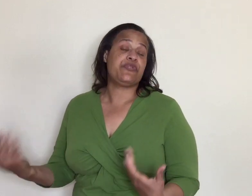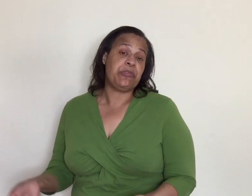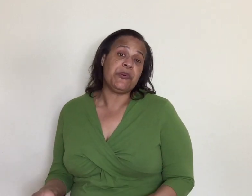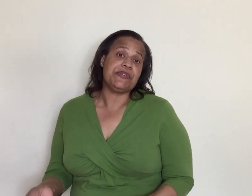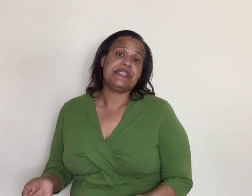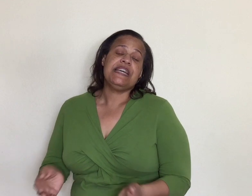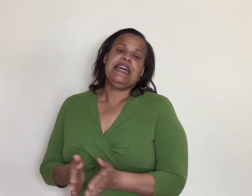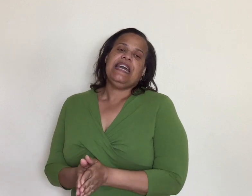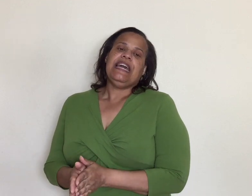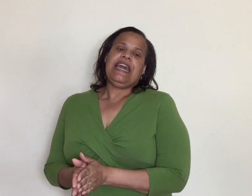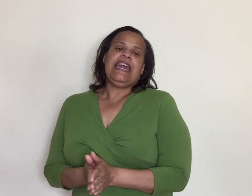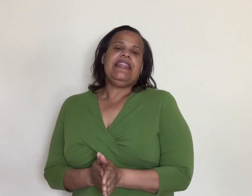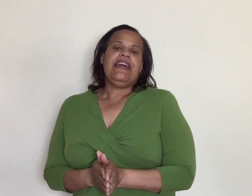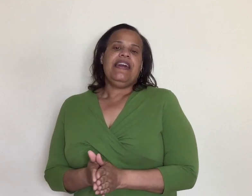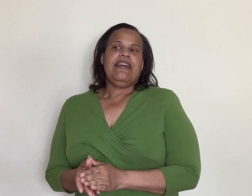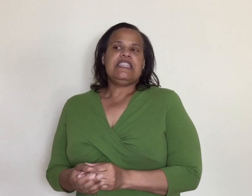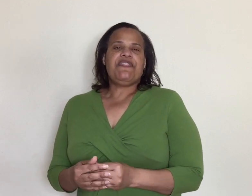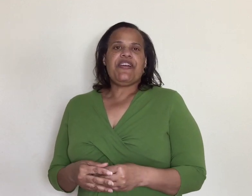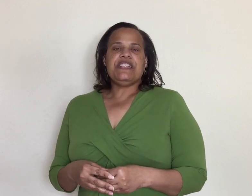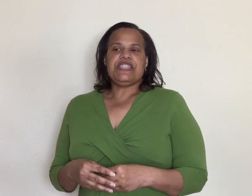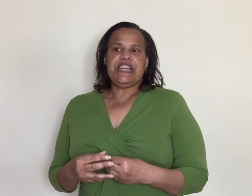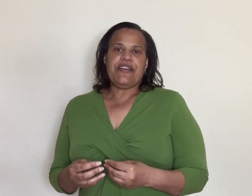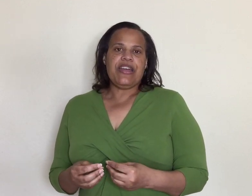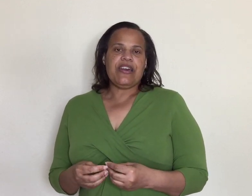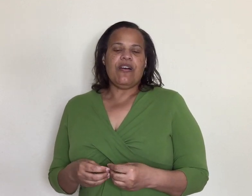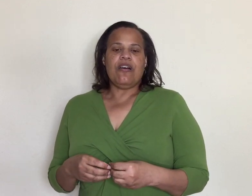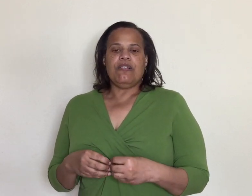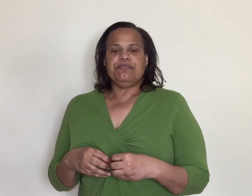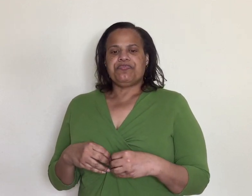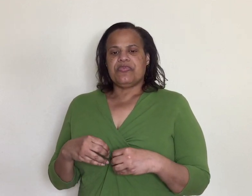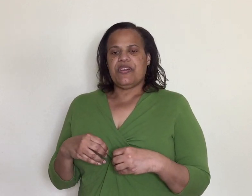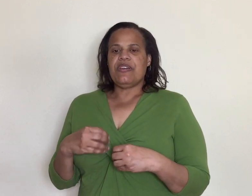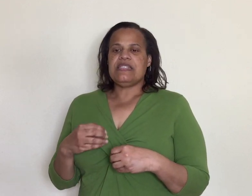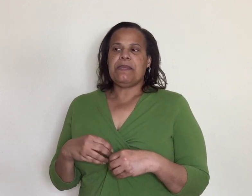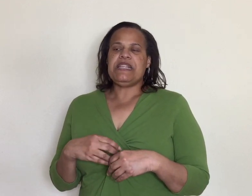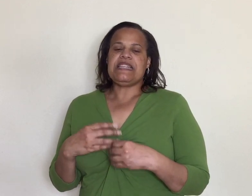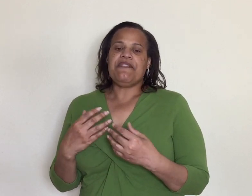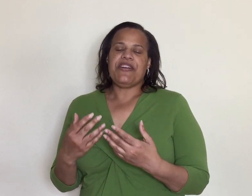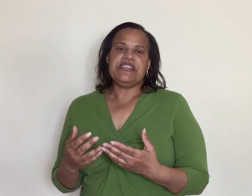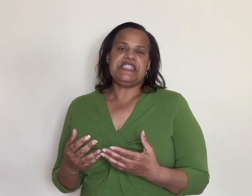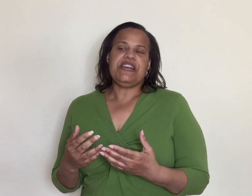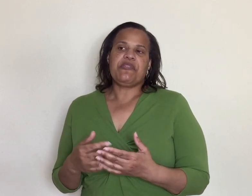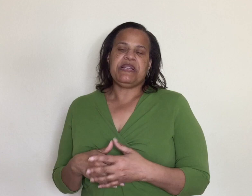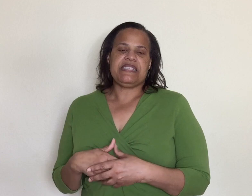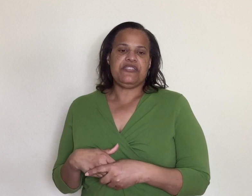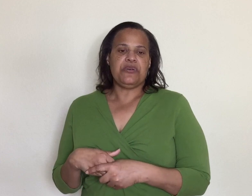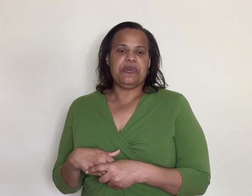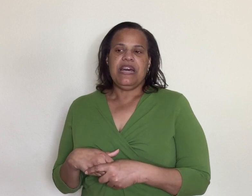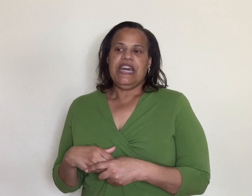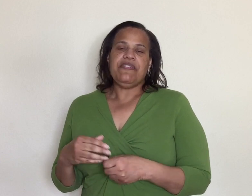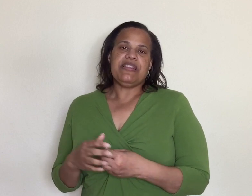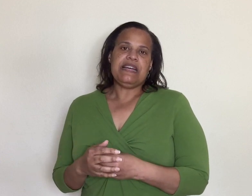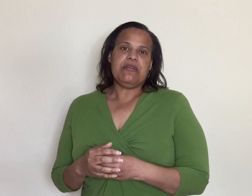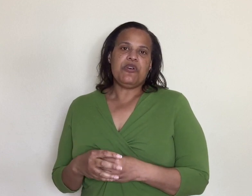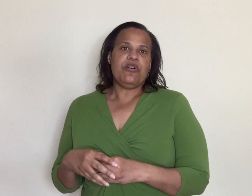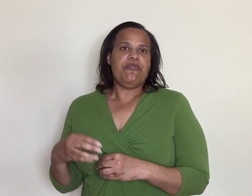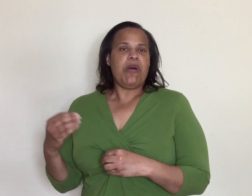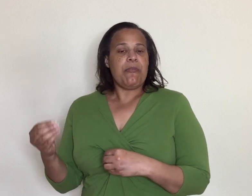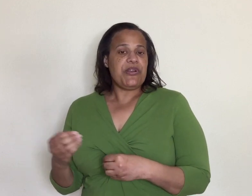reports and it's very generic uh it's not i mean it's not very generic but it's you know even letting her know mom or